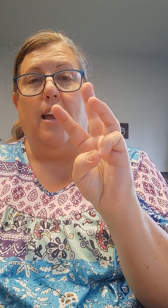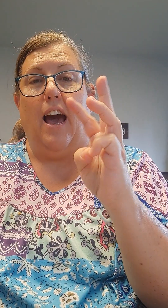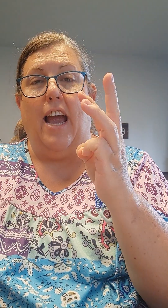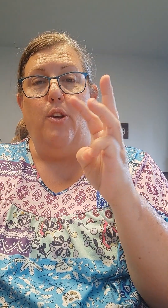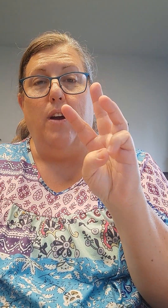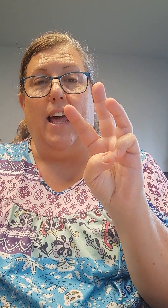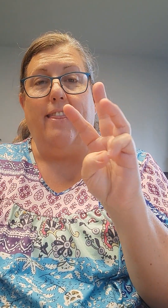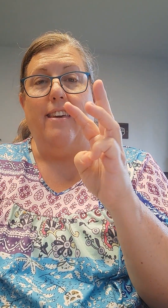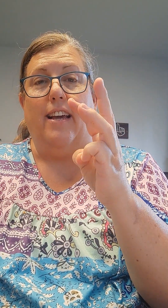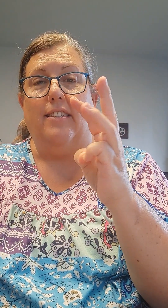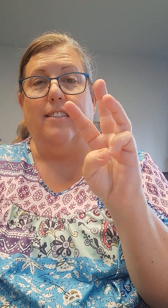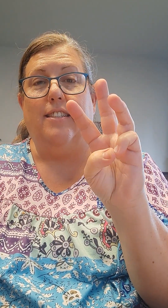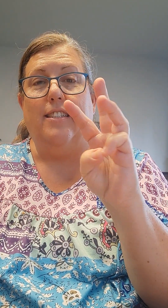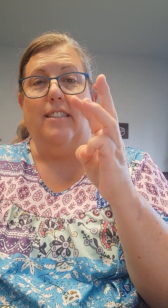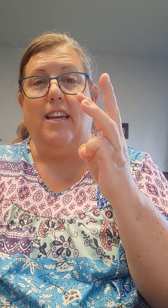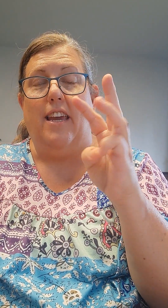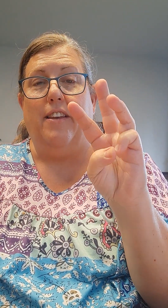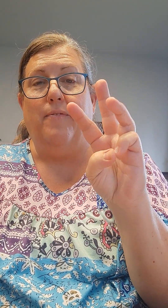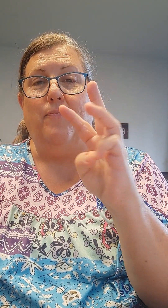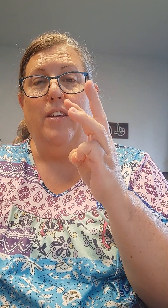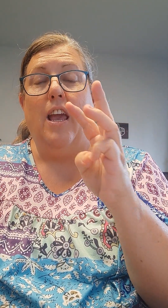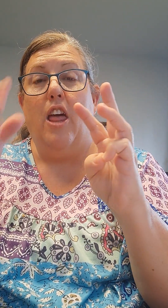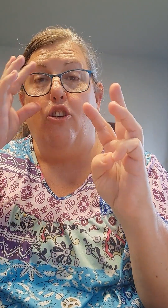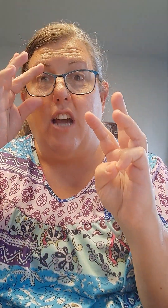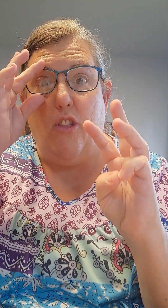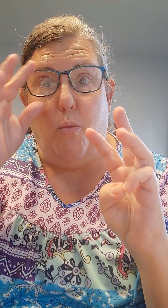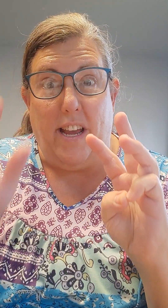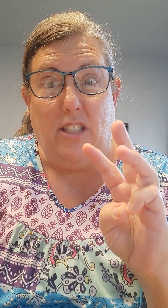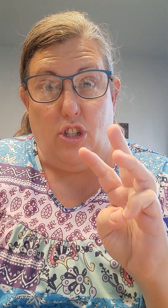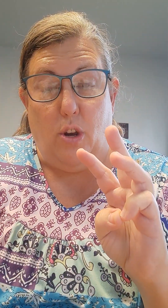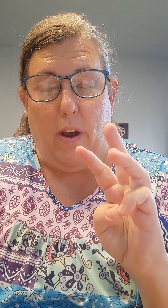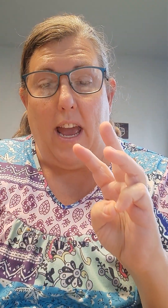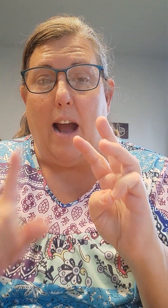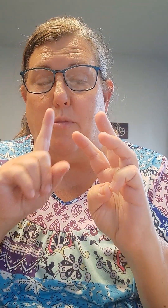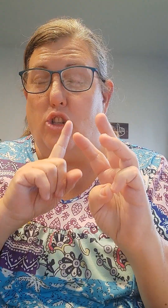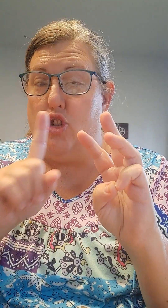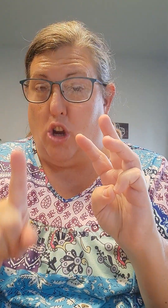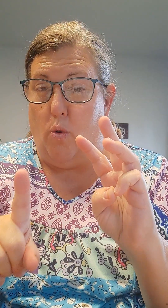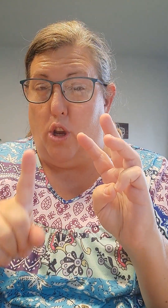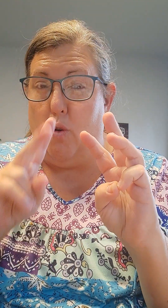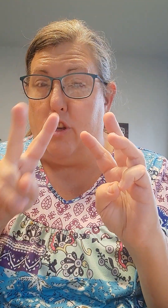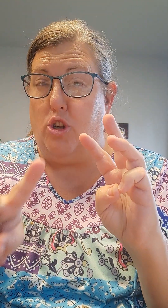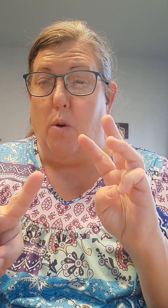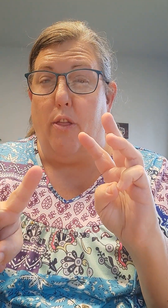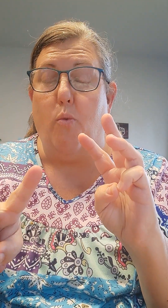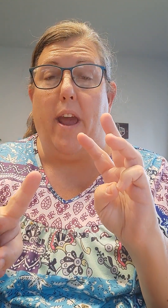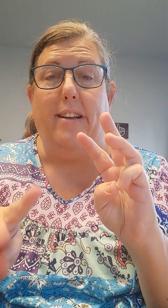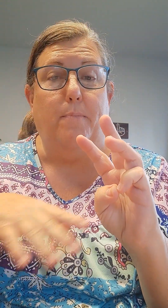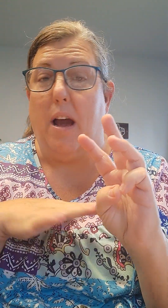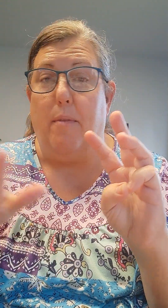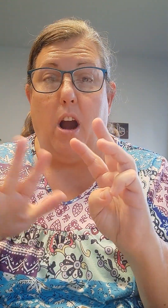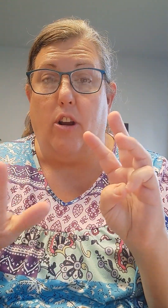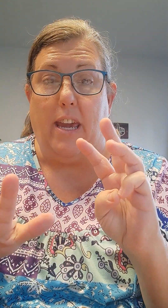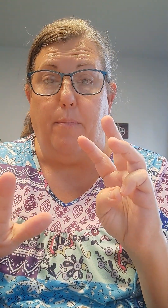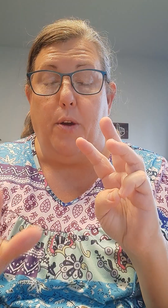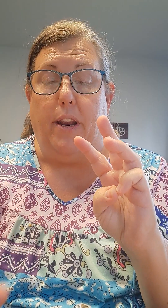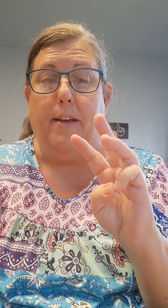I do it like this. Fifteen. There's other ways to do it. I'm gonna show you the two other ways, but I'm not gonna keep doing it.